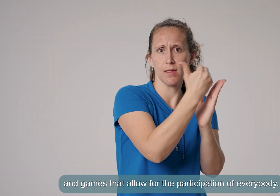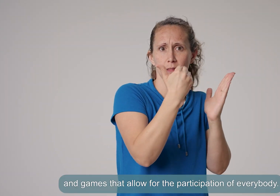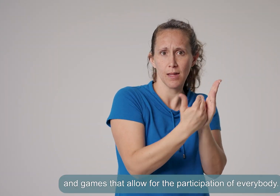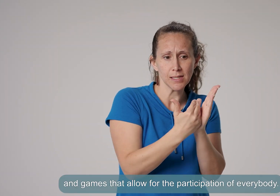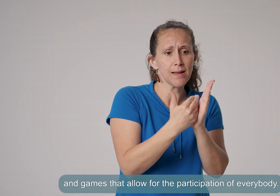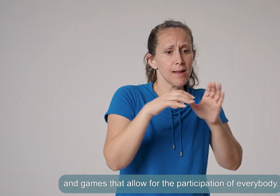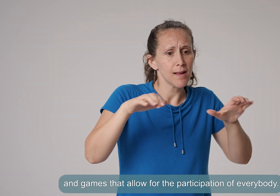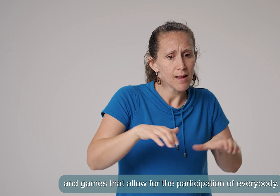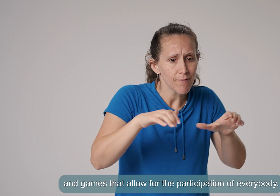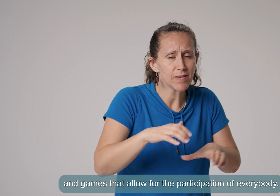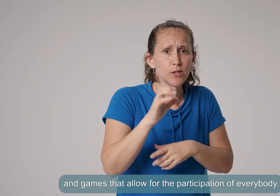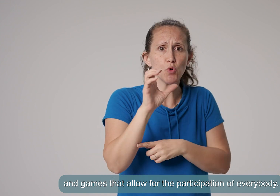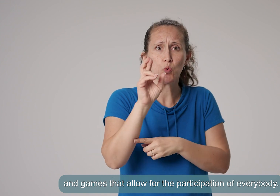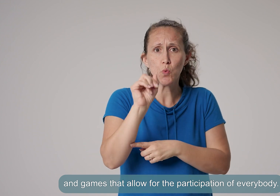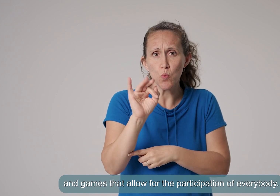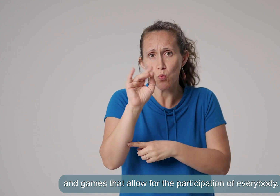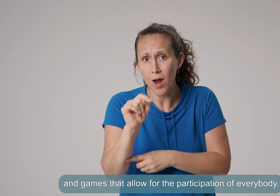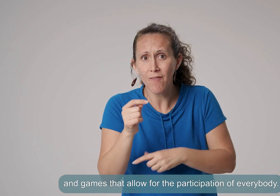that allow for the participation of everybody.